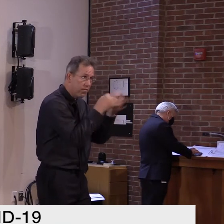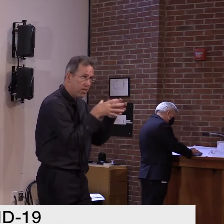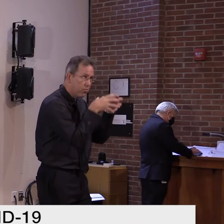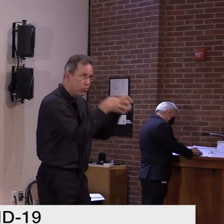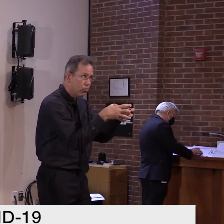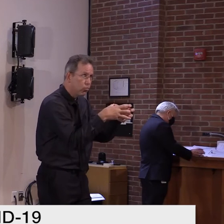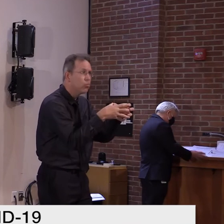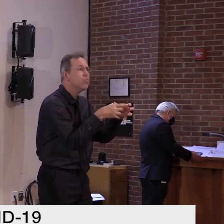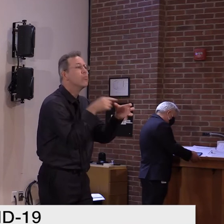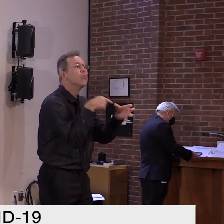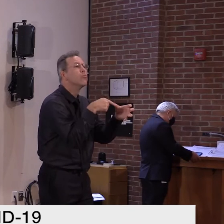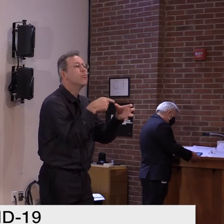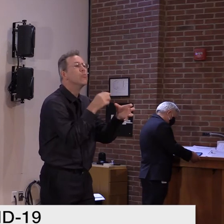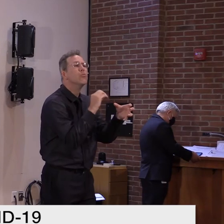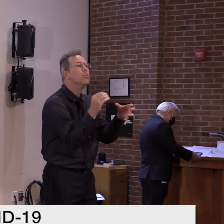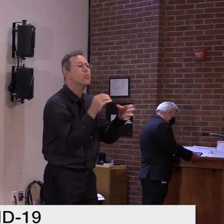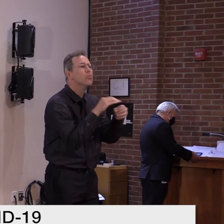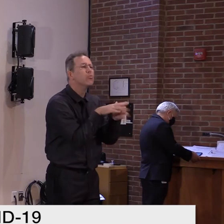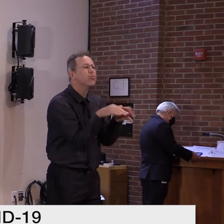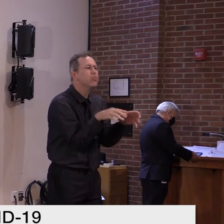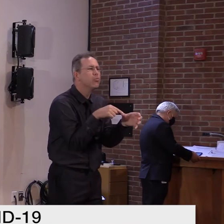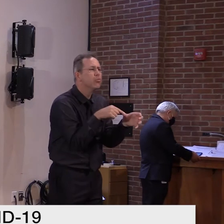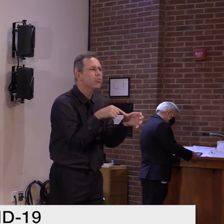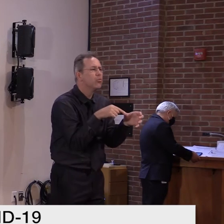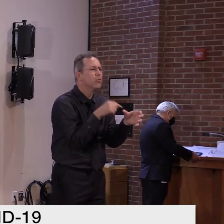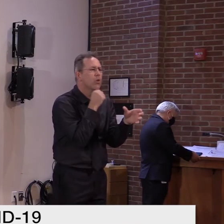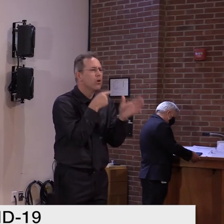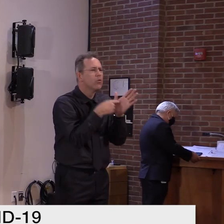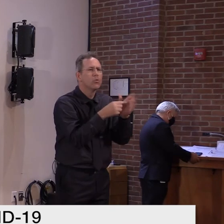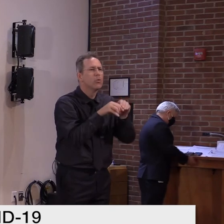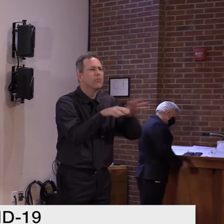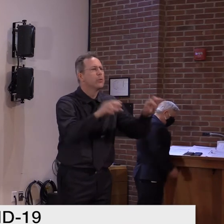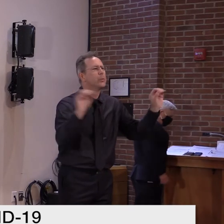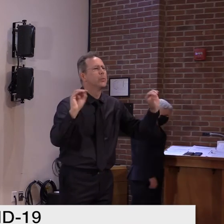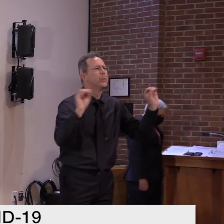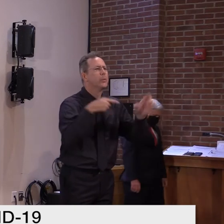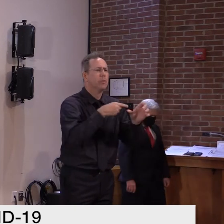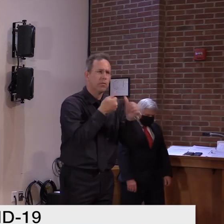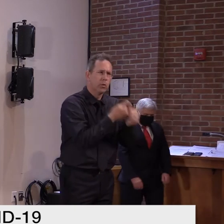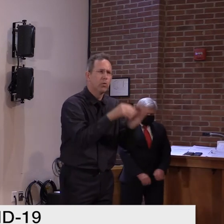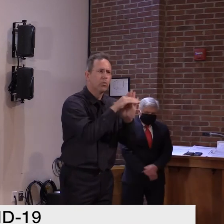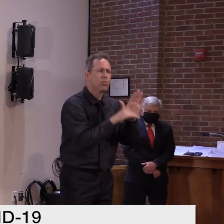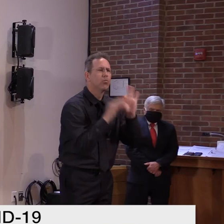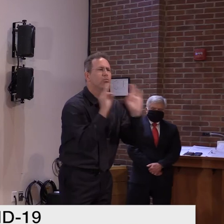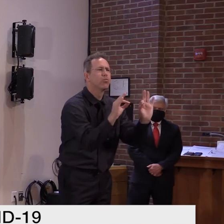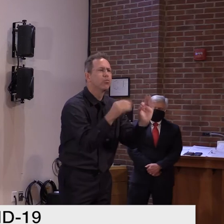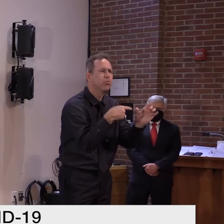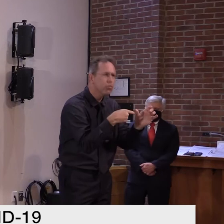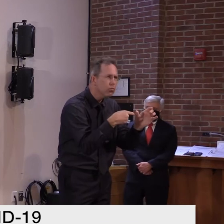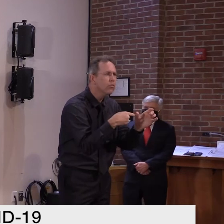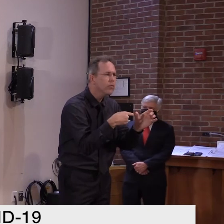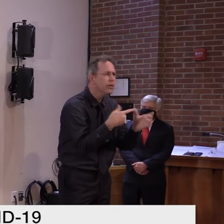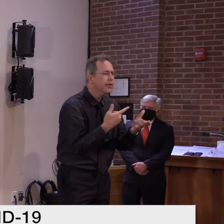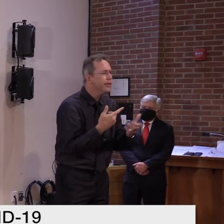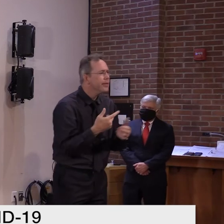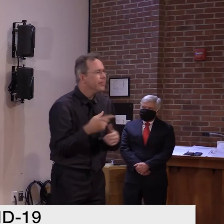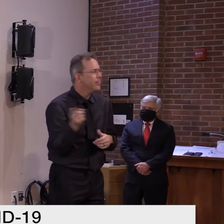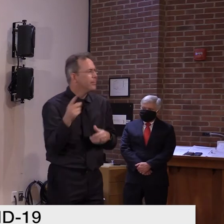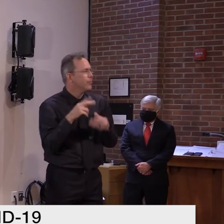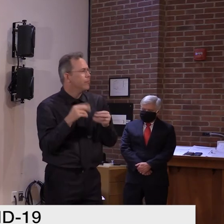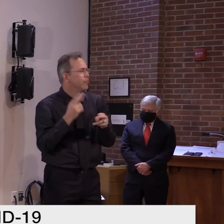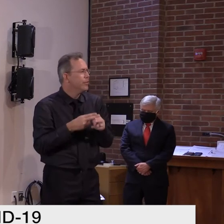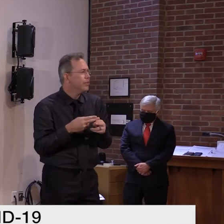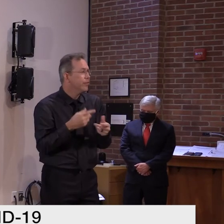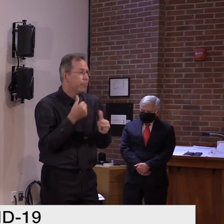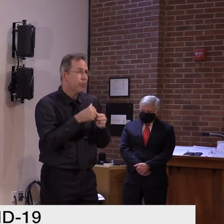uh, as an addendum to the answer on anything that could have been done differently. Uh, and I think what we saw was a pivot